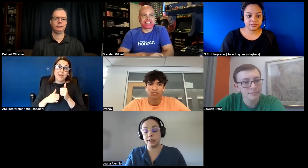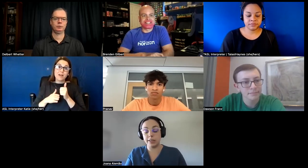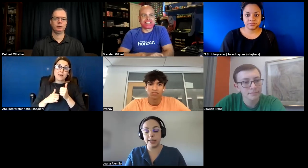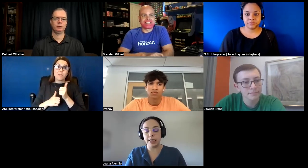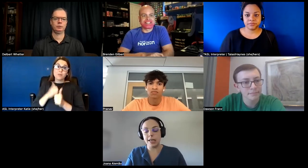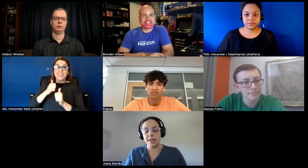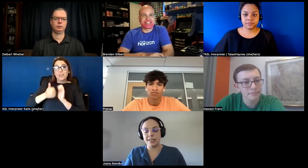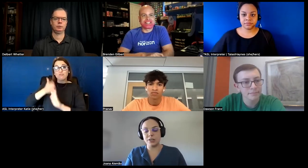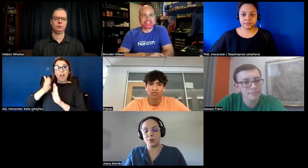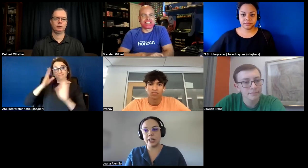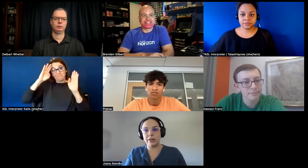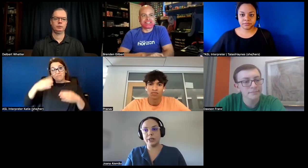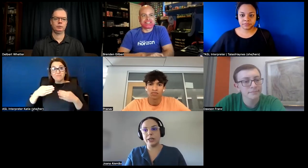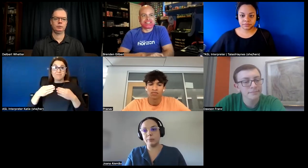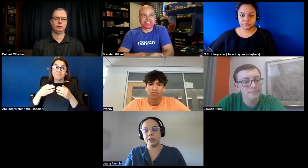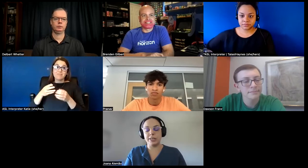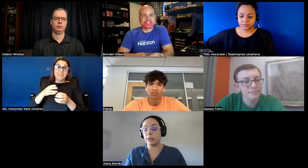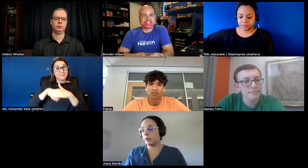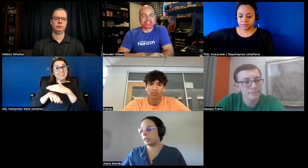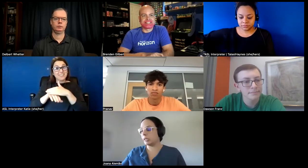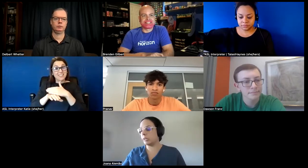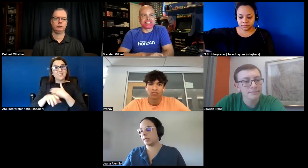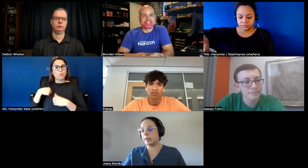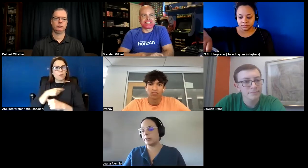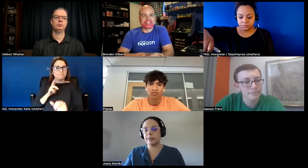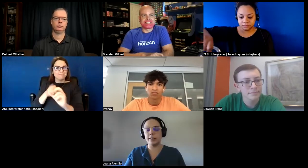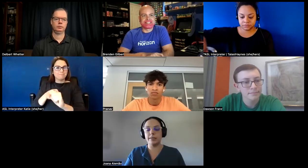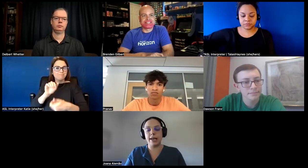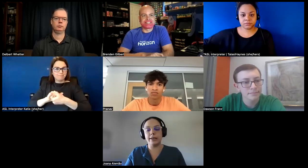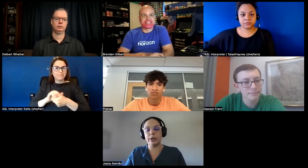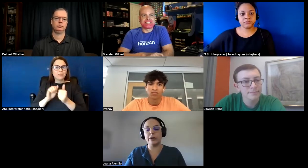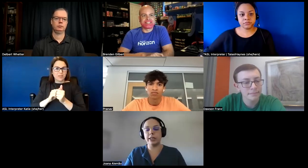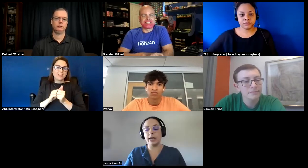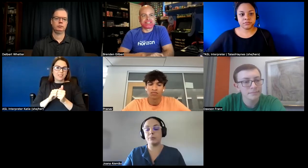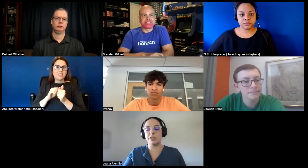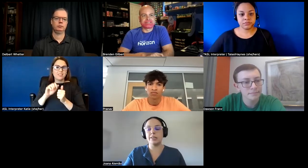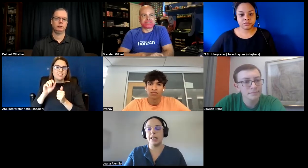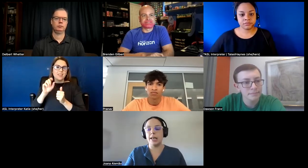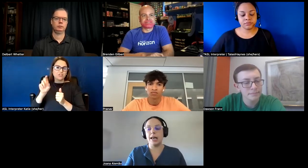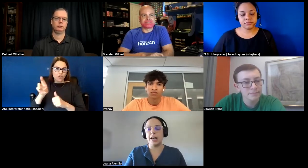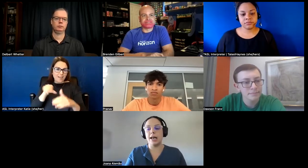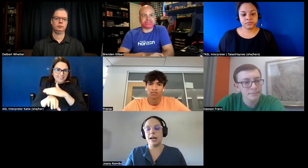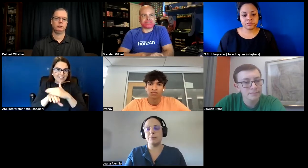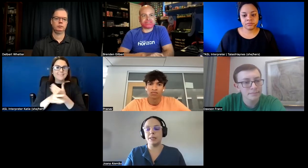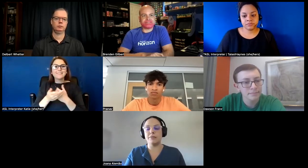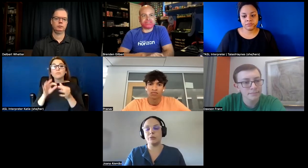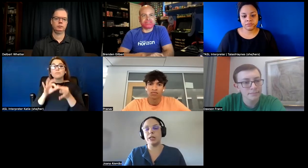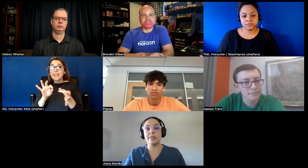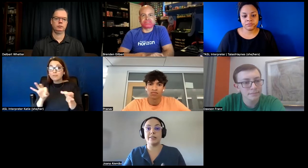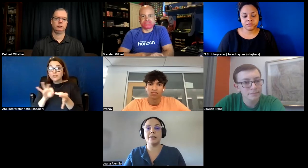that's why we are participating with the xr access and regarding captions i believe that we are still